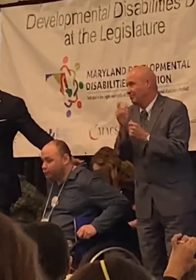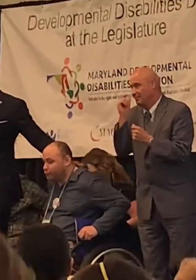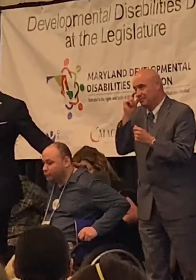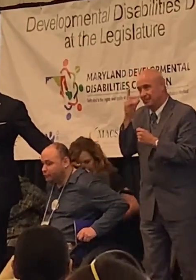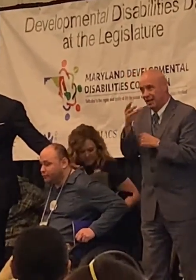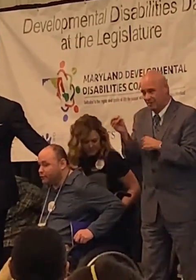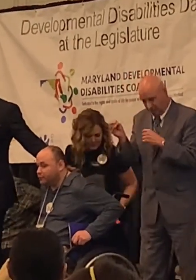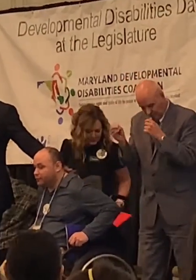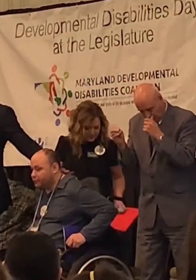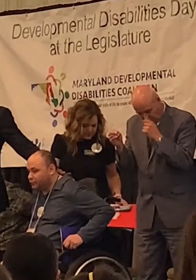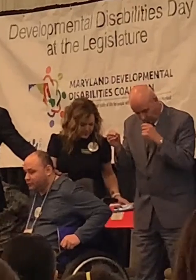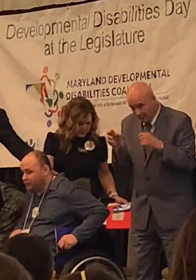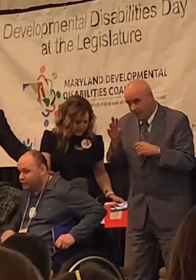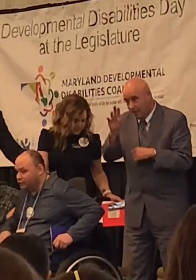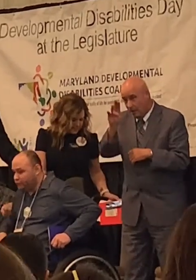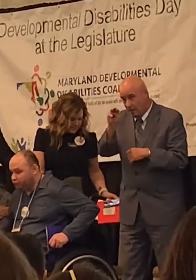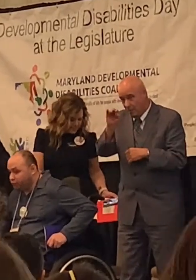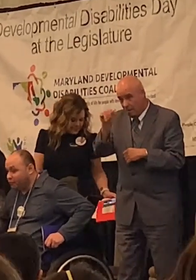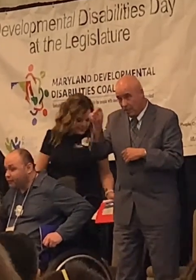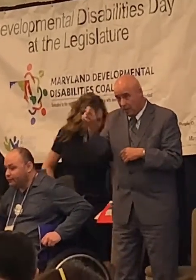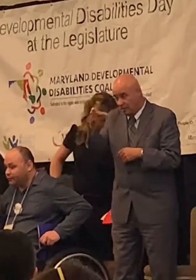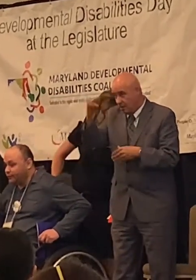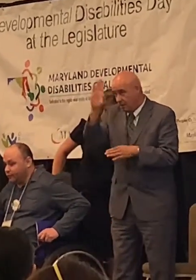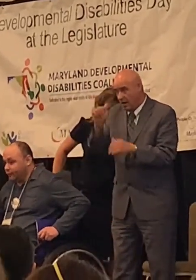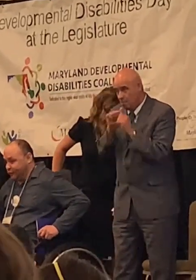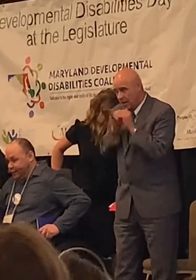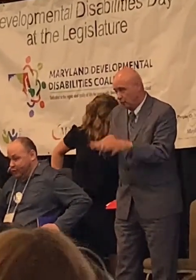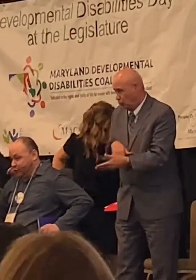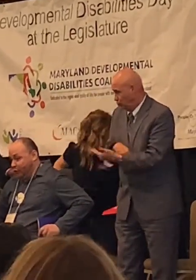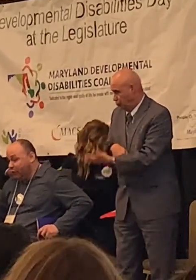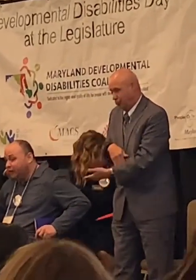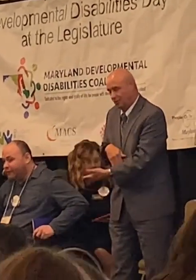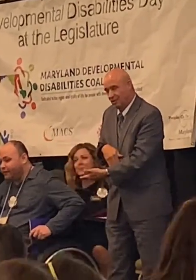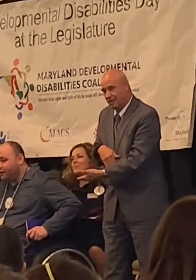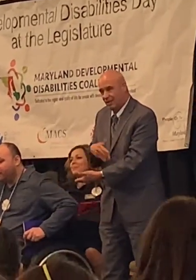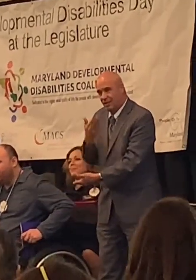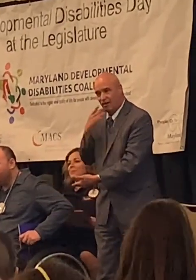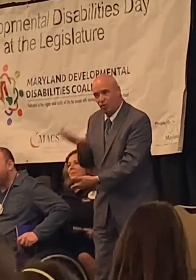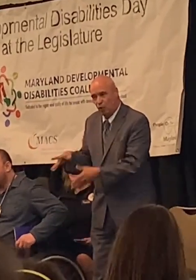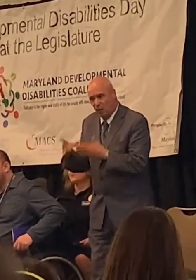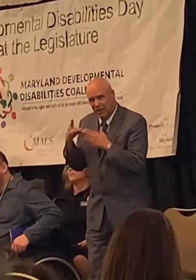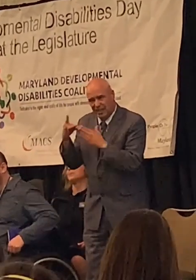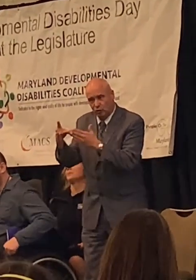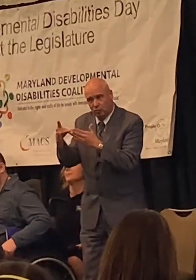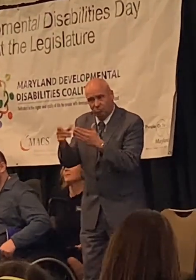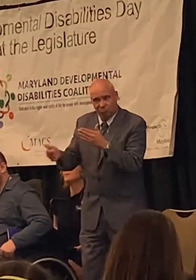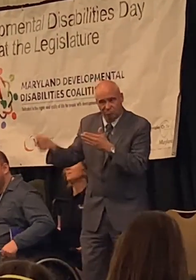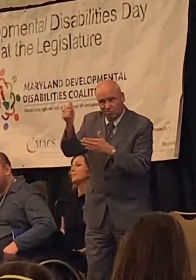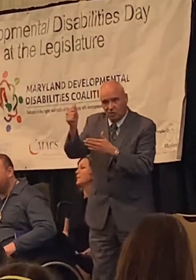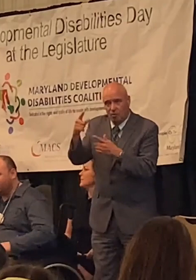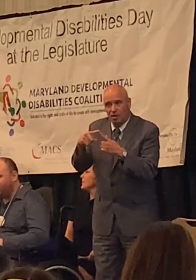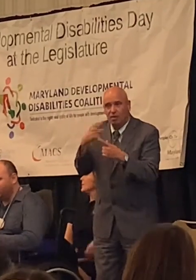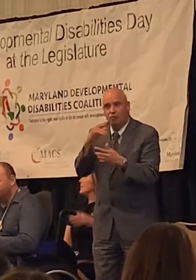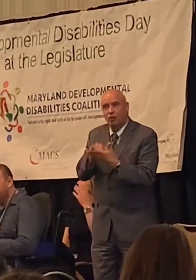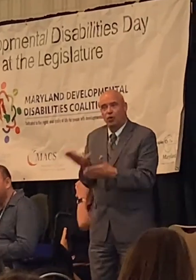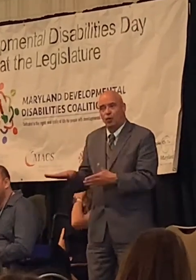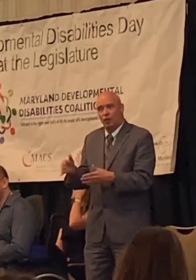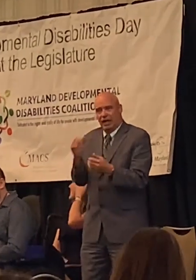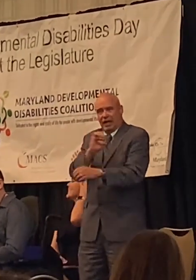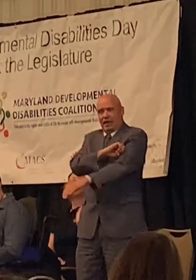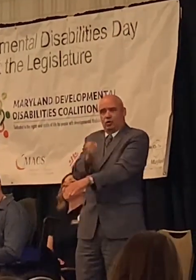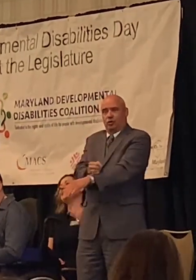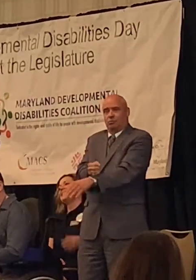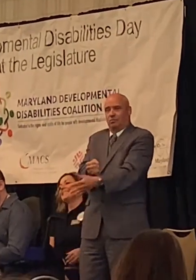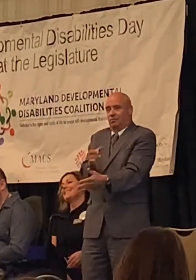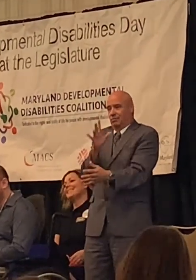and and and and Matt God bless you thank you for your leadership thank you for your energy